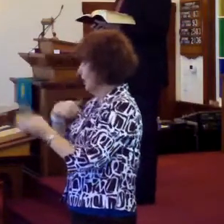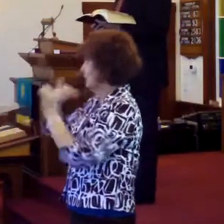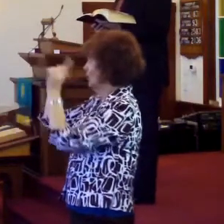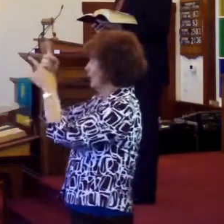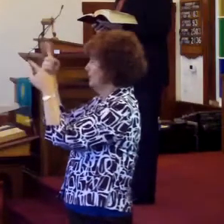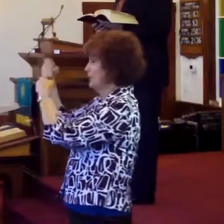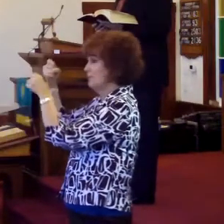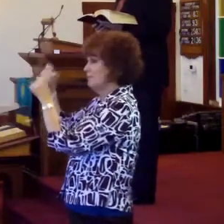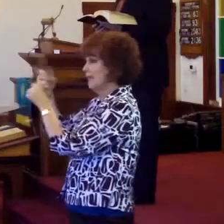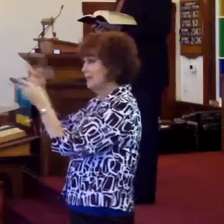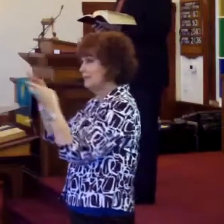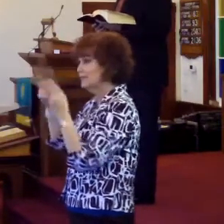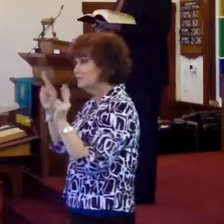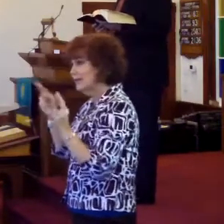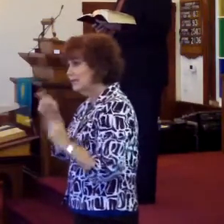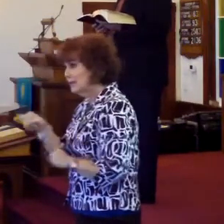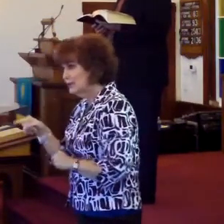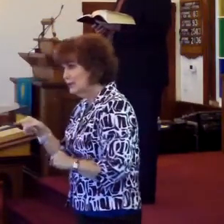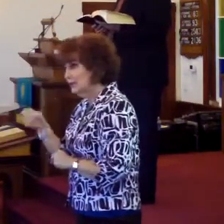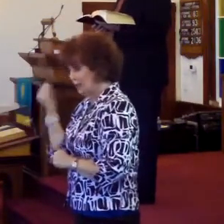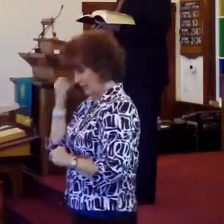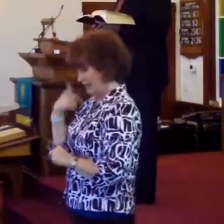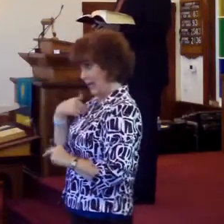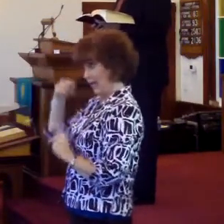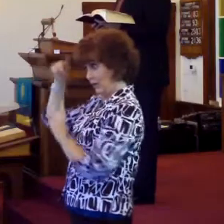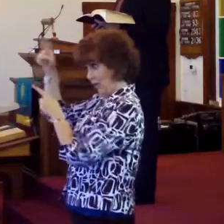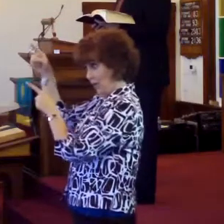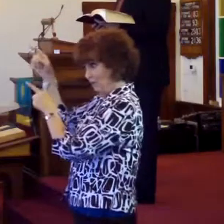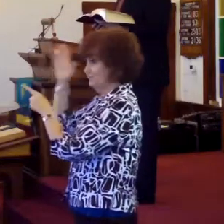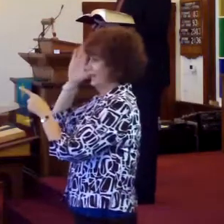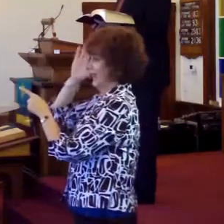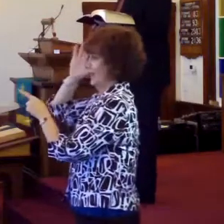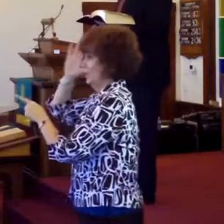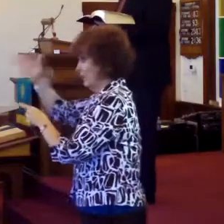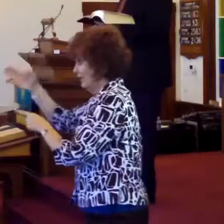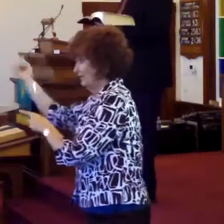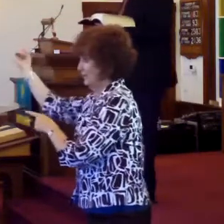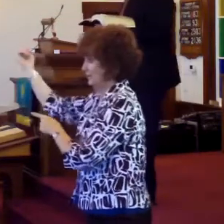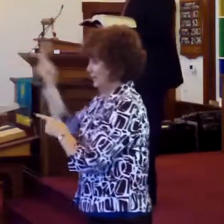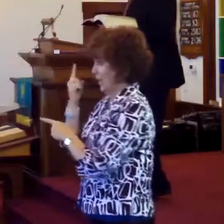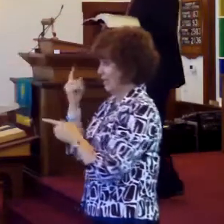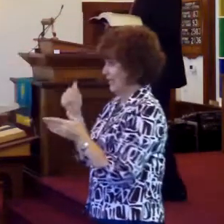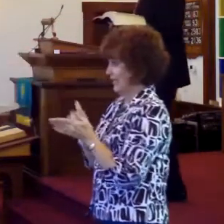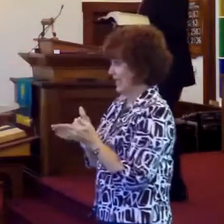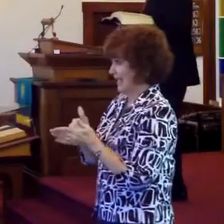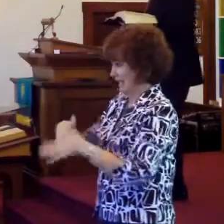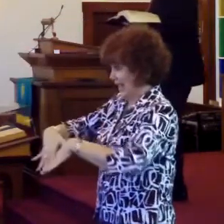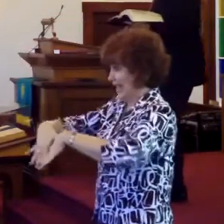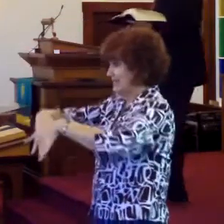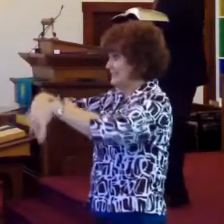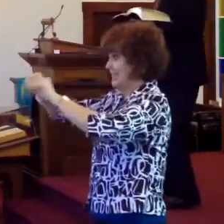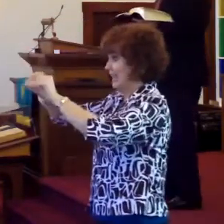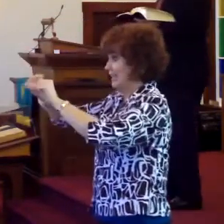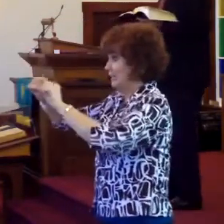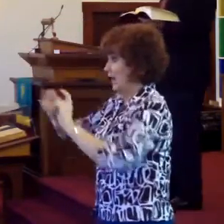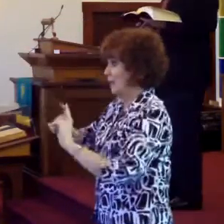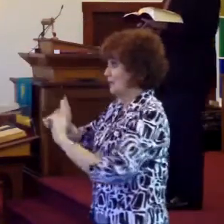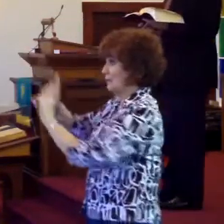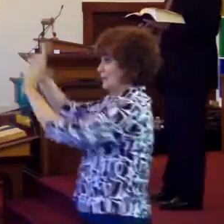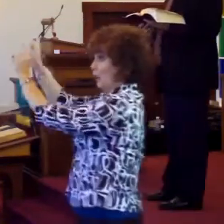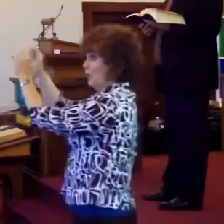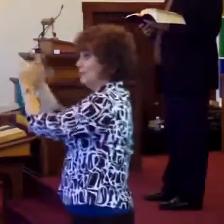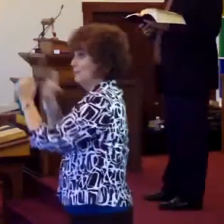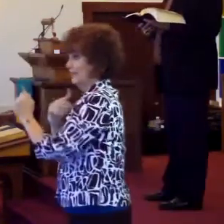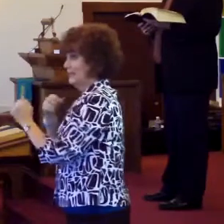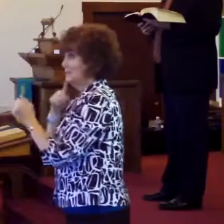you. And if I go and prepare a place for you, I will come back and take you to be with me, that you may also